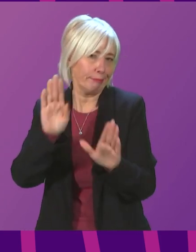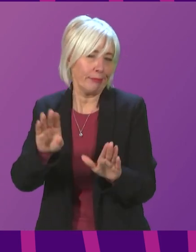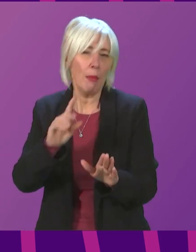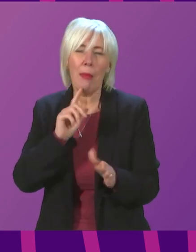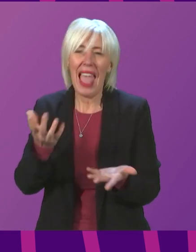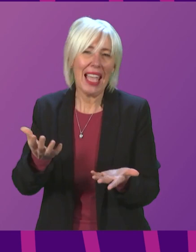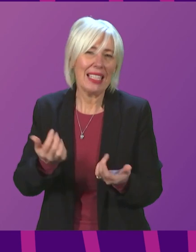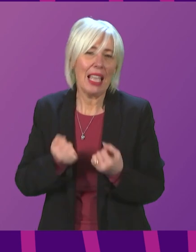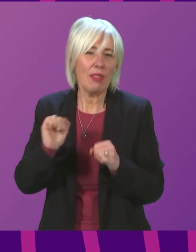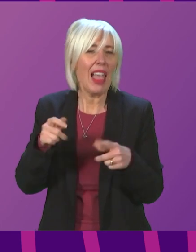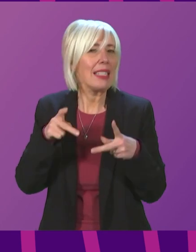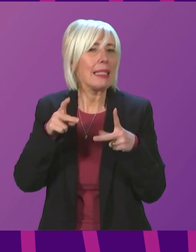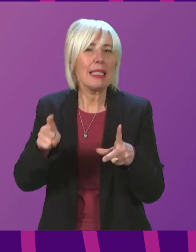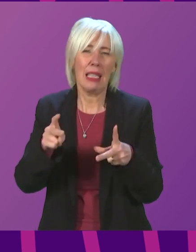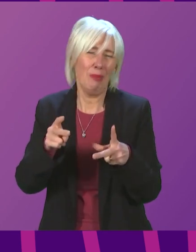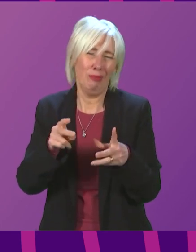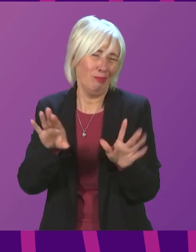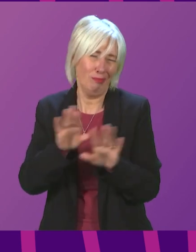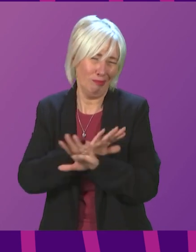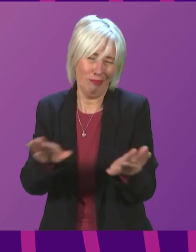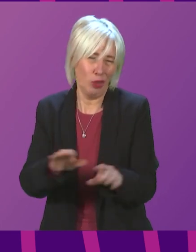scheme is a dud and scrapped it altogether?